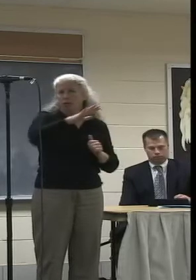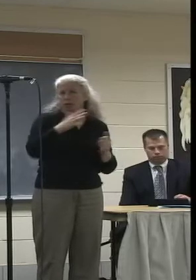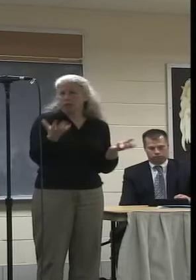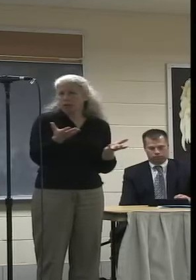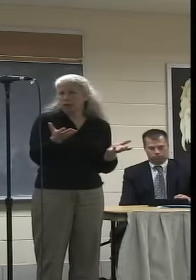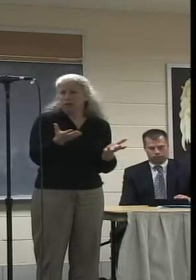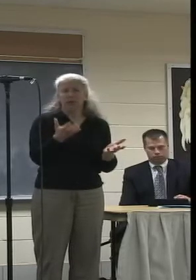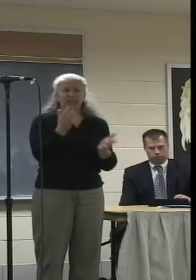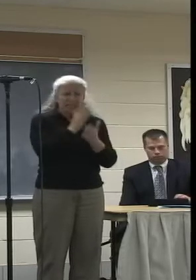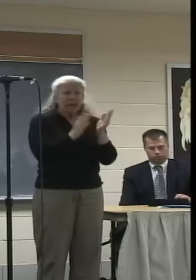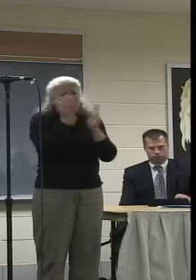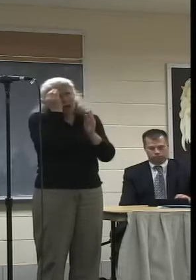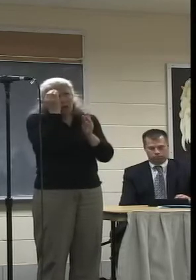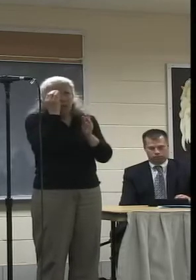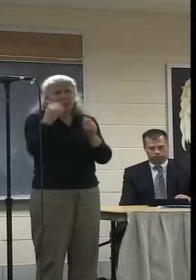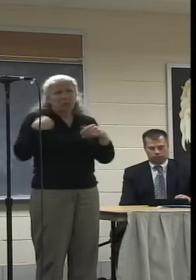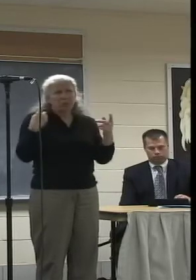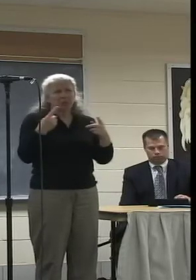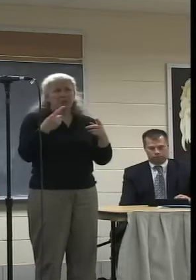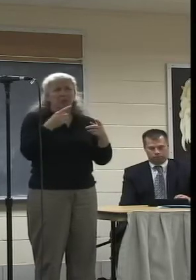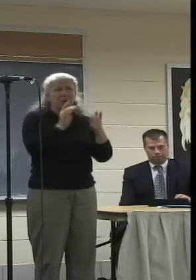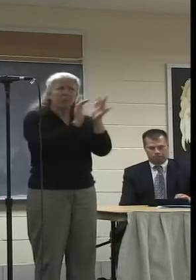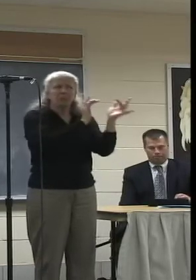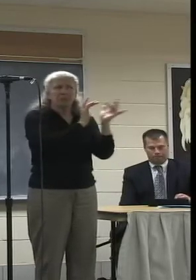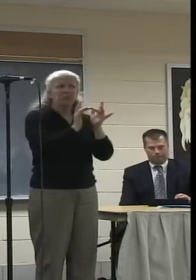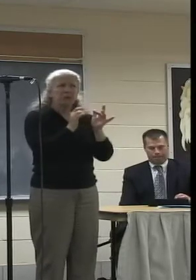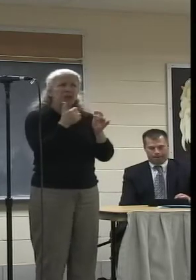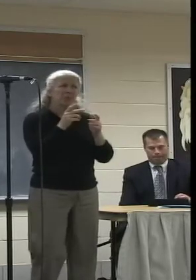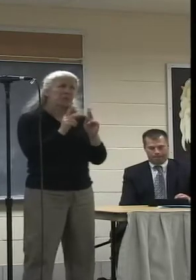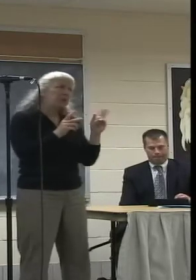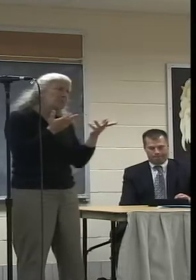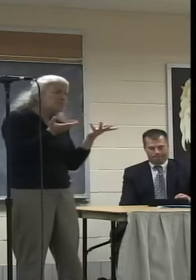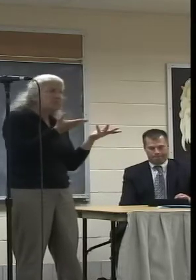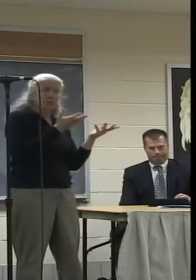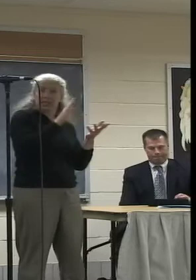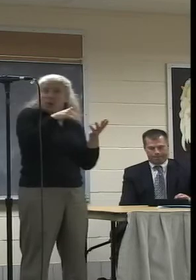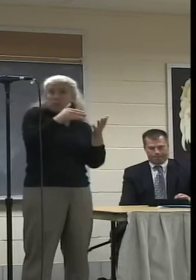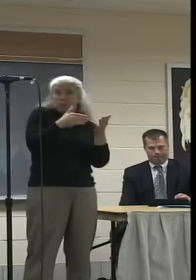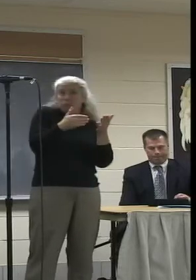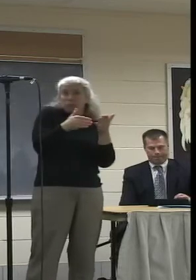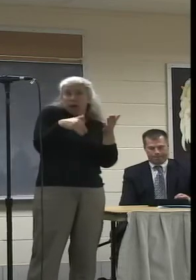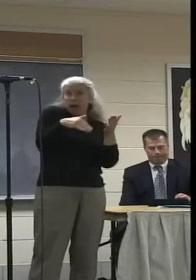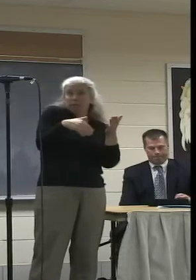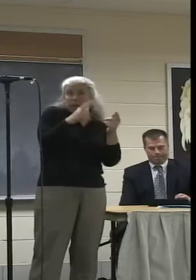which I knew through other people that I know and some of which I've never met before.